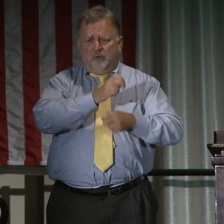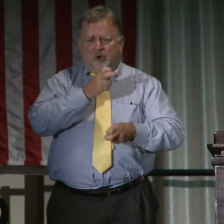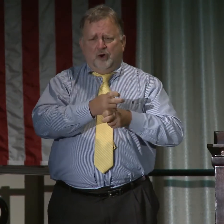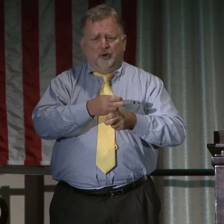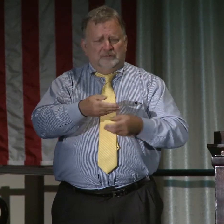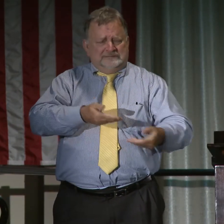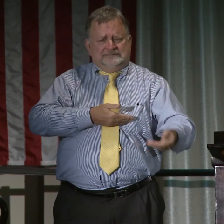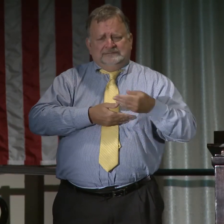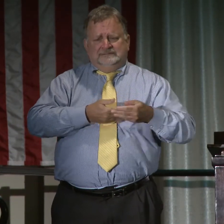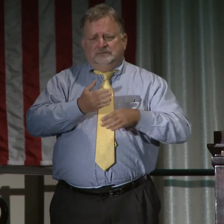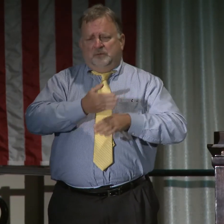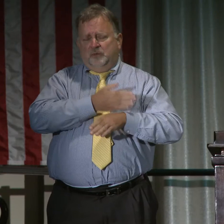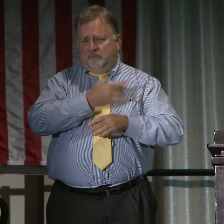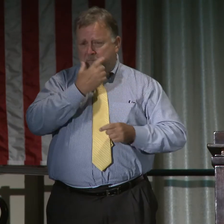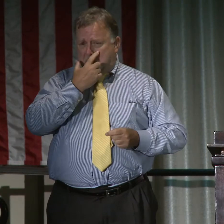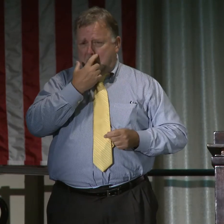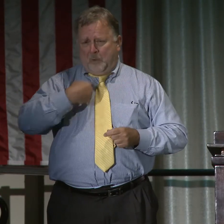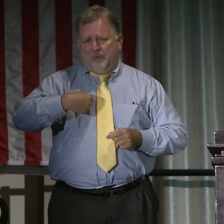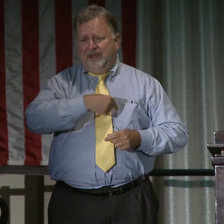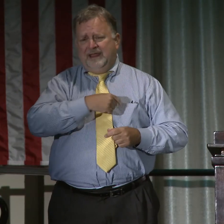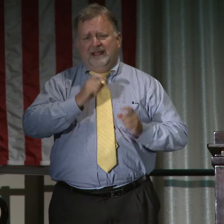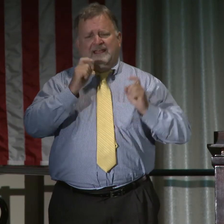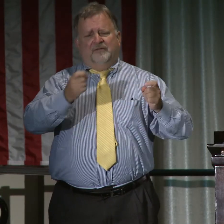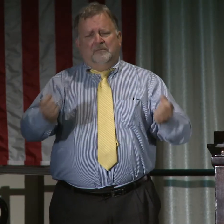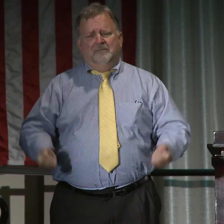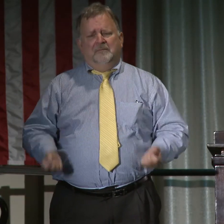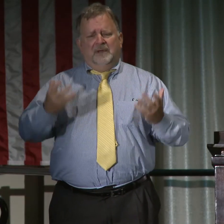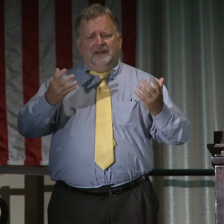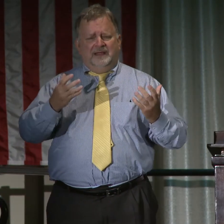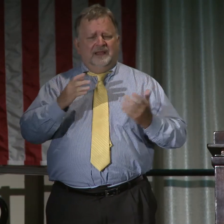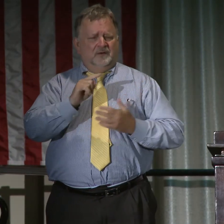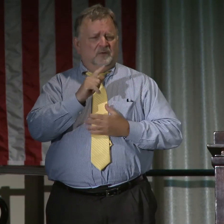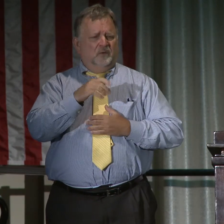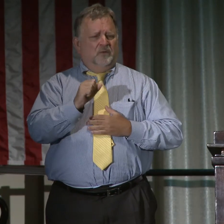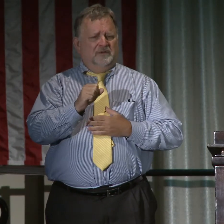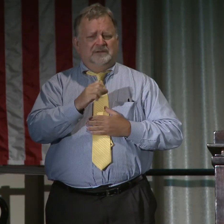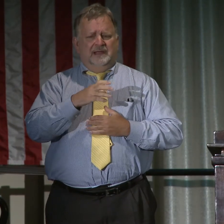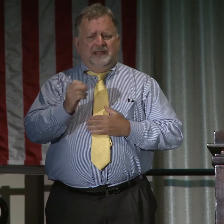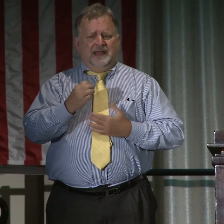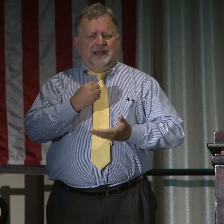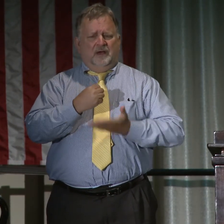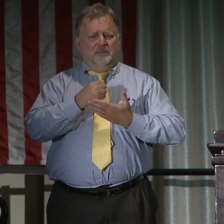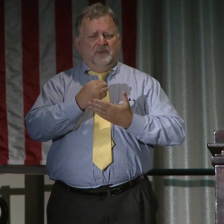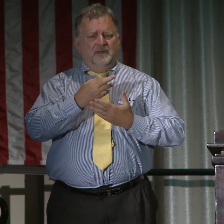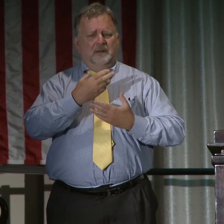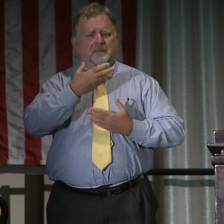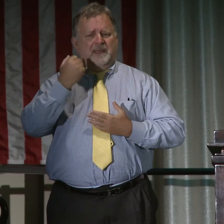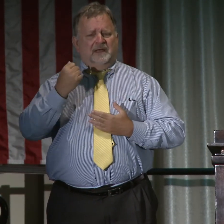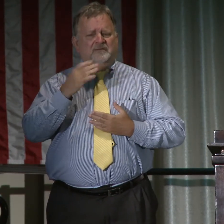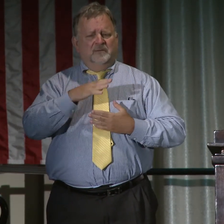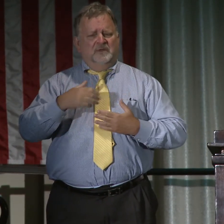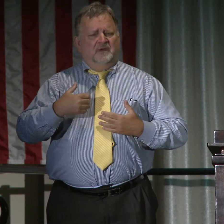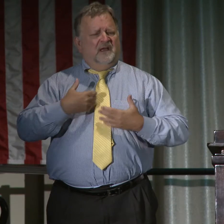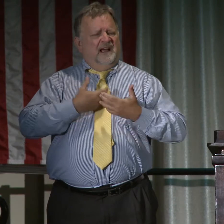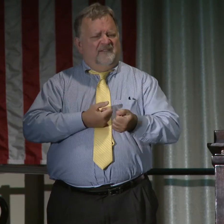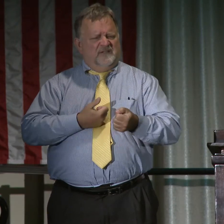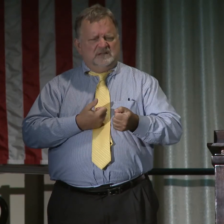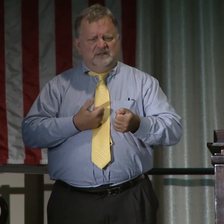people face many challenges to employment. We give them tools to regain their self-confidence and to